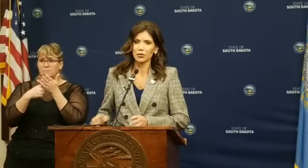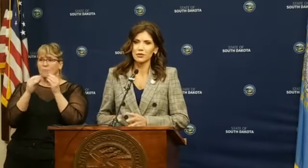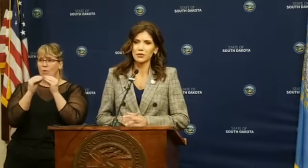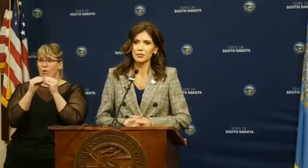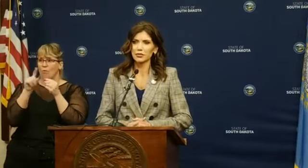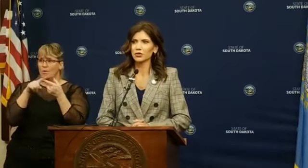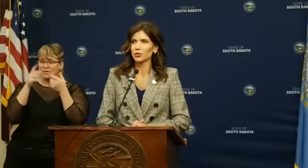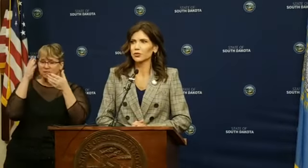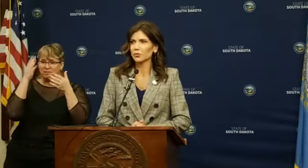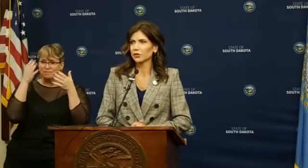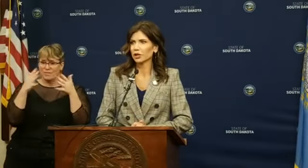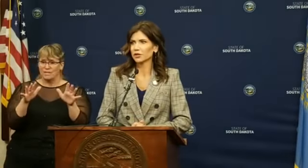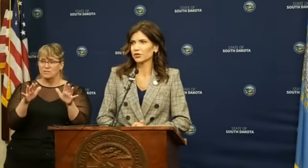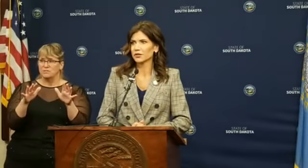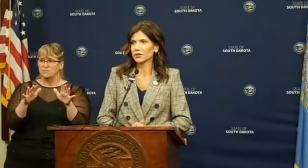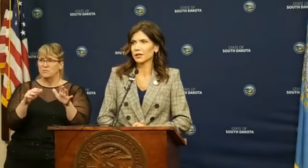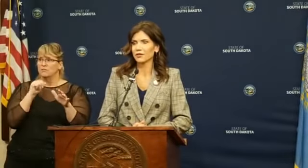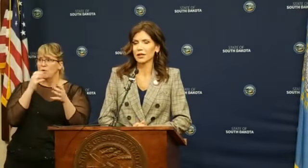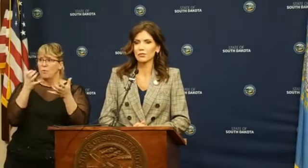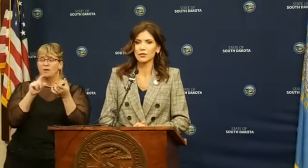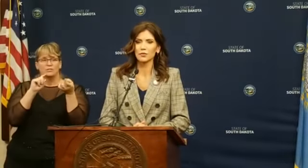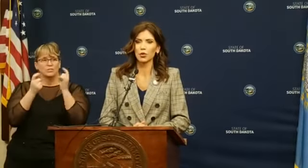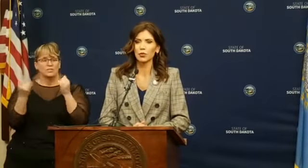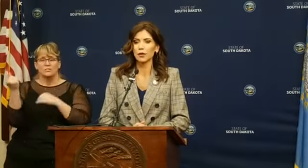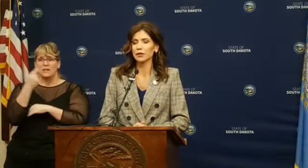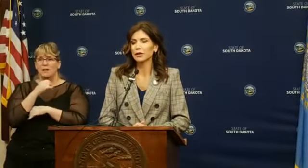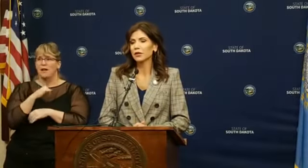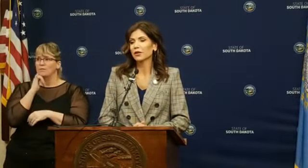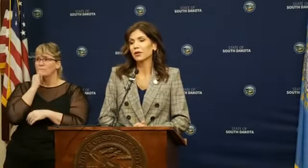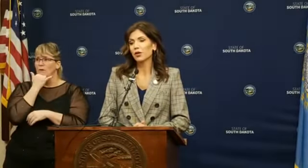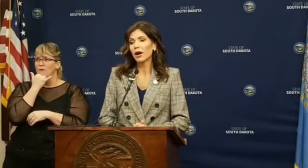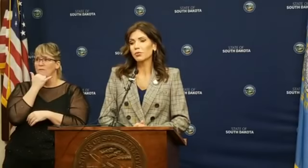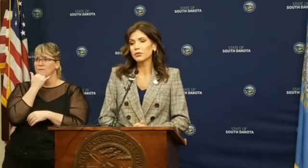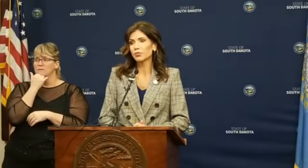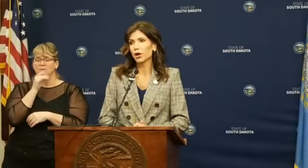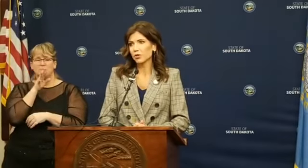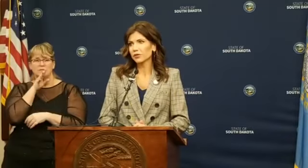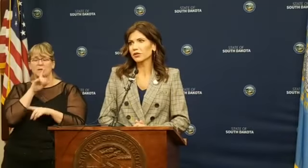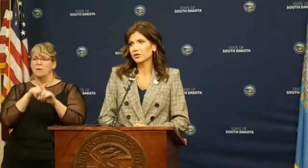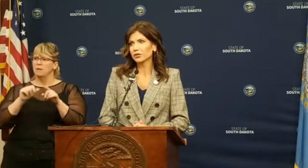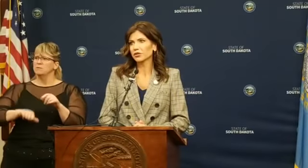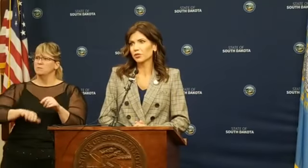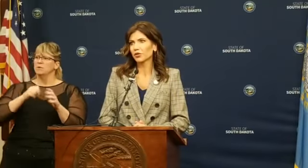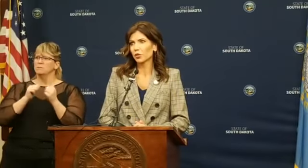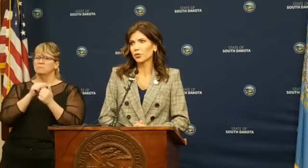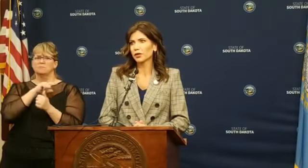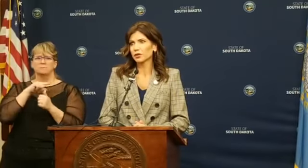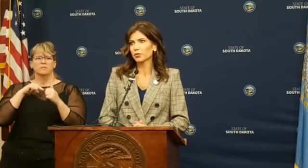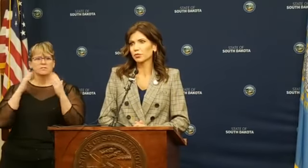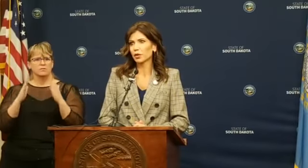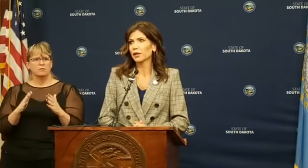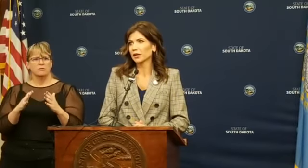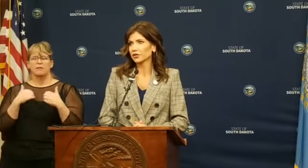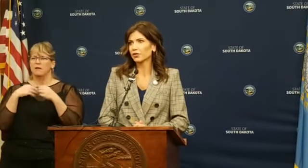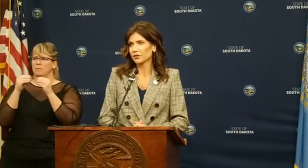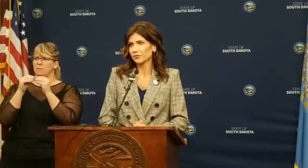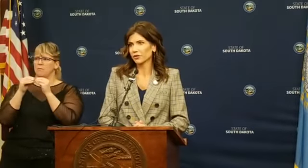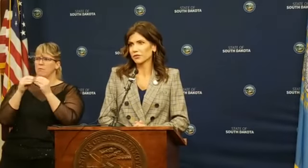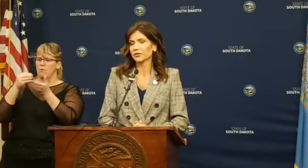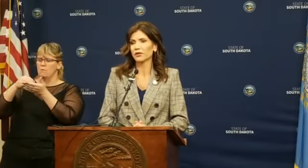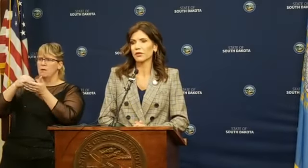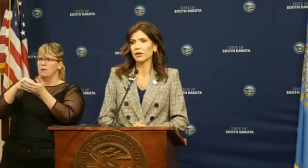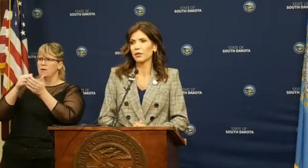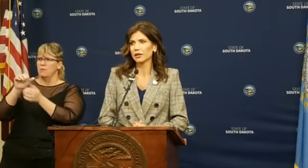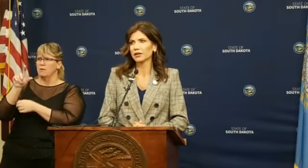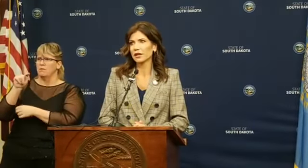put us in a position where something changes today and then I misspoke. But, you know, I was proud of the legislature that they're willing to put more money into trust